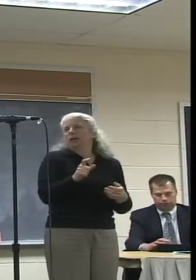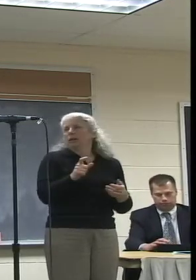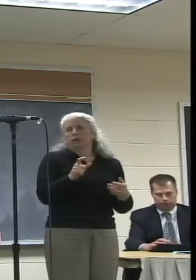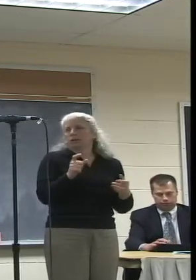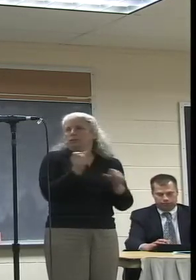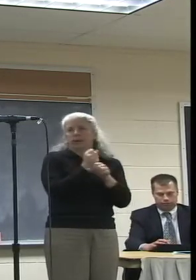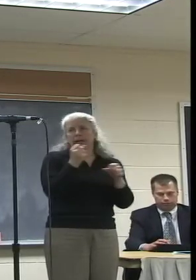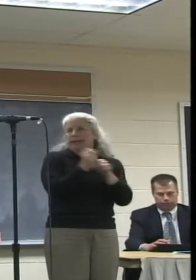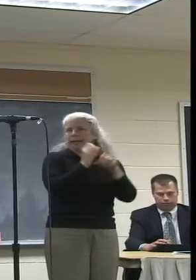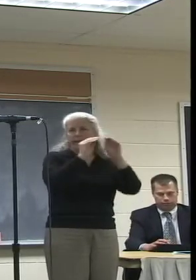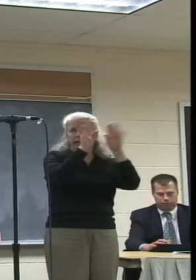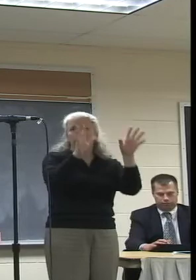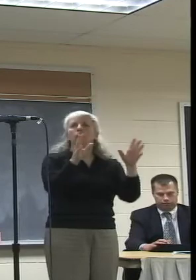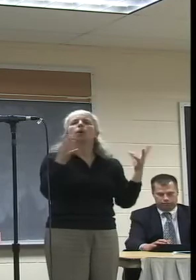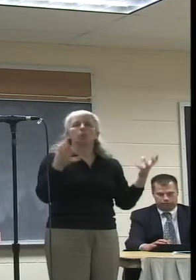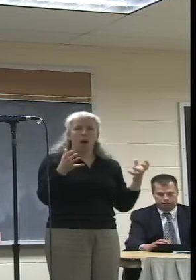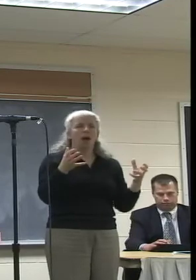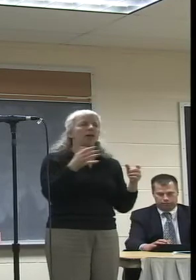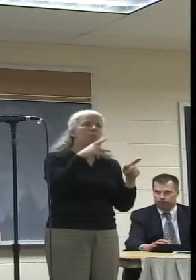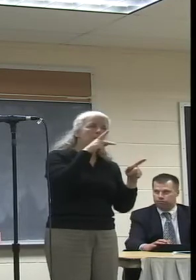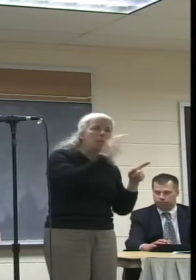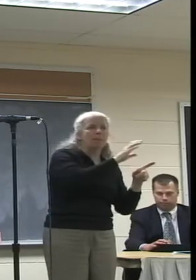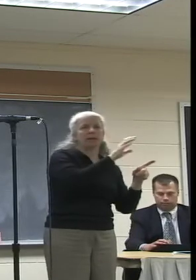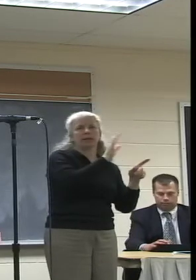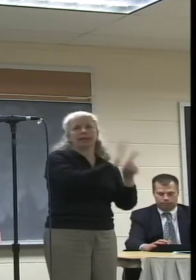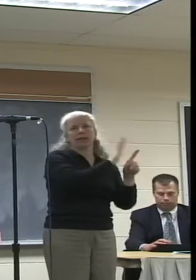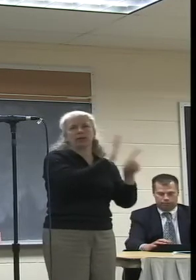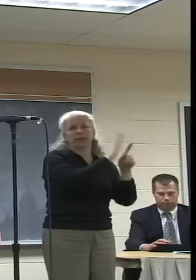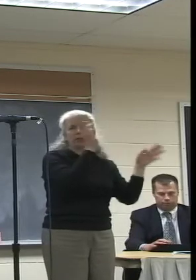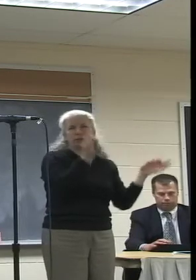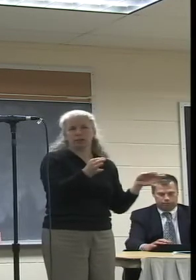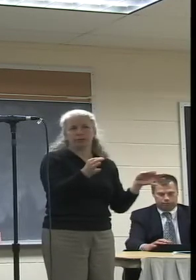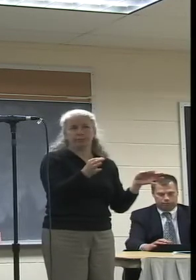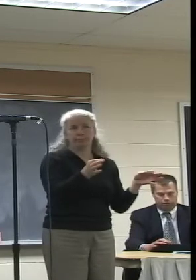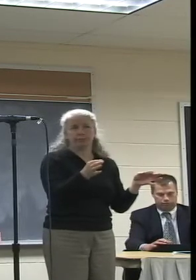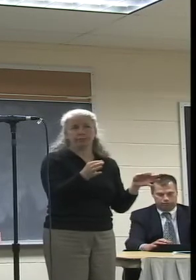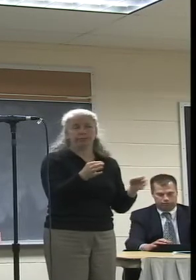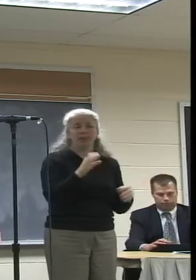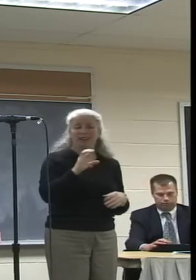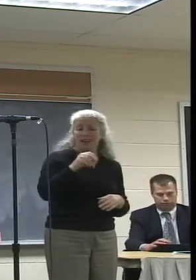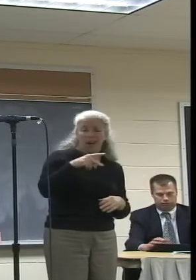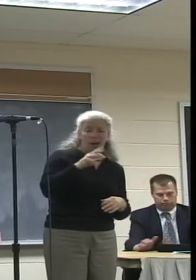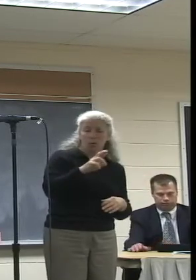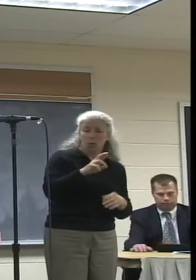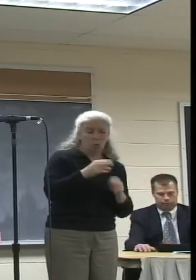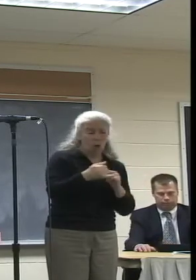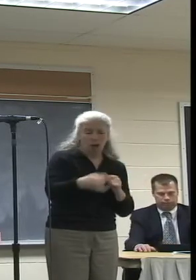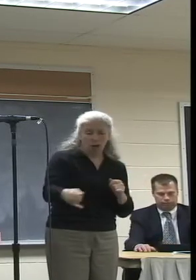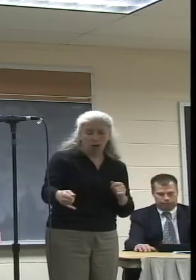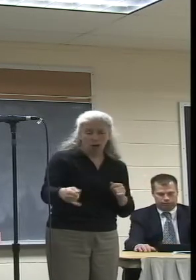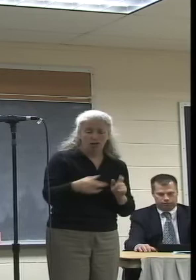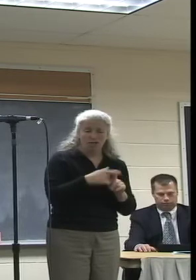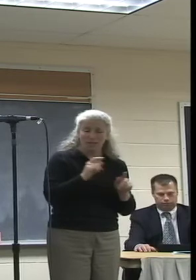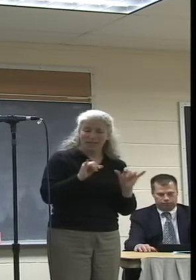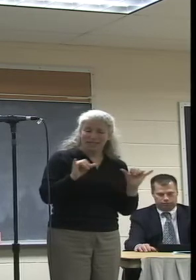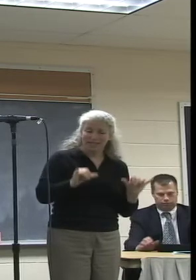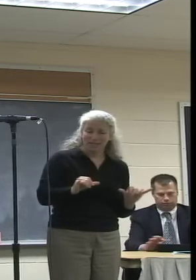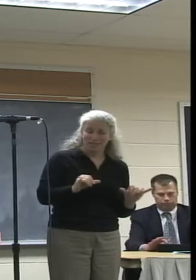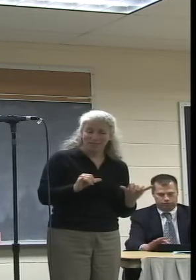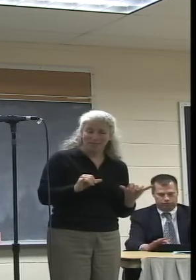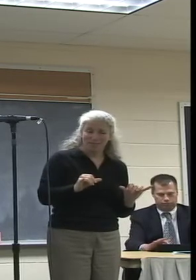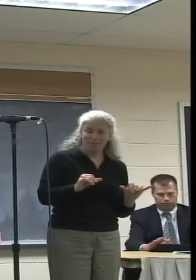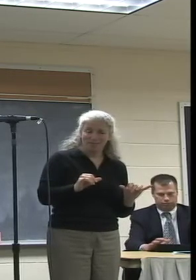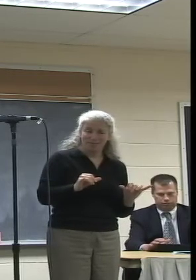clearly want to hear from the public. And, you know, a copper wire from their system to provide,